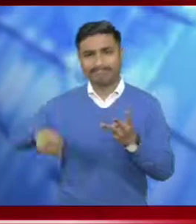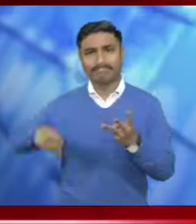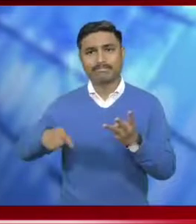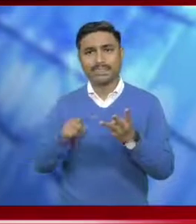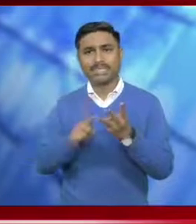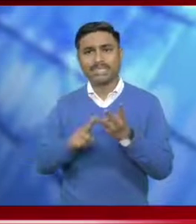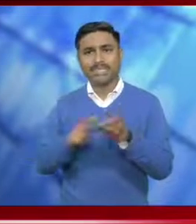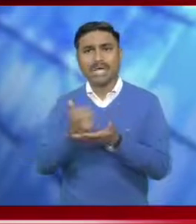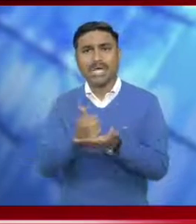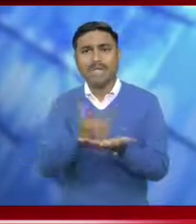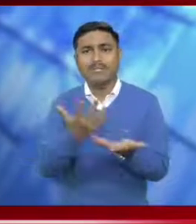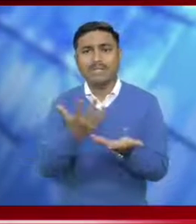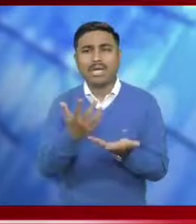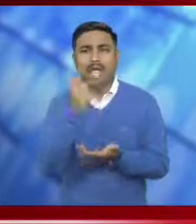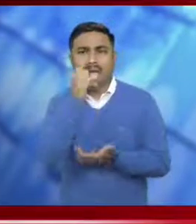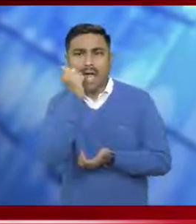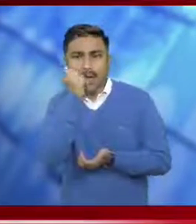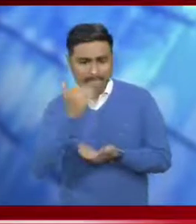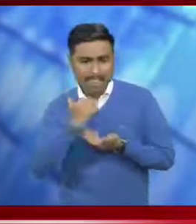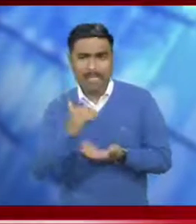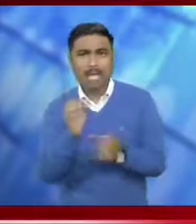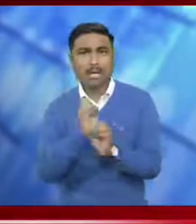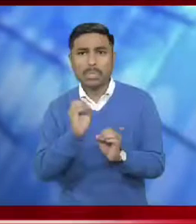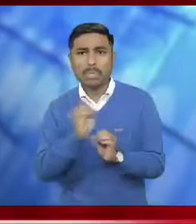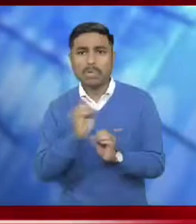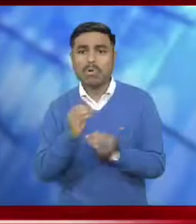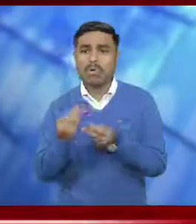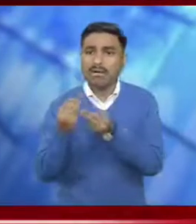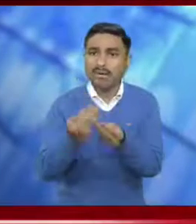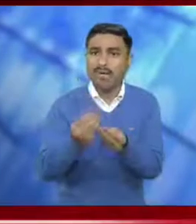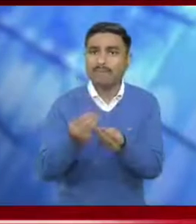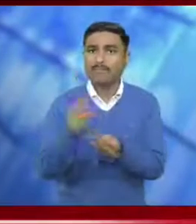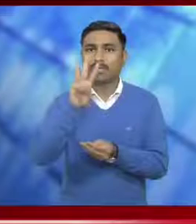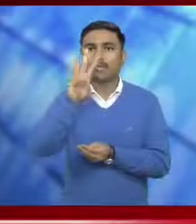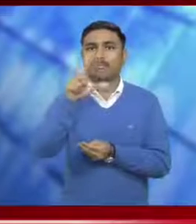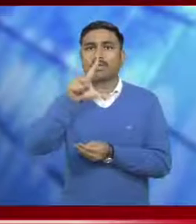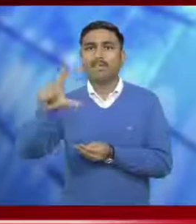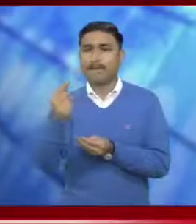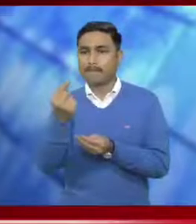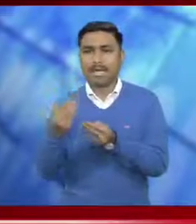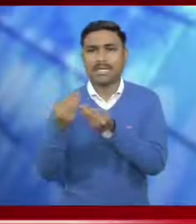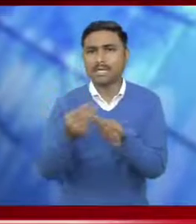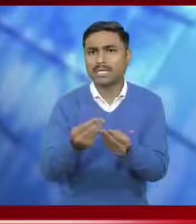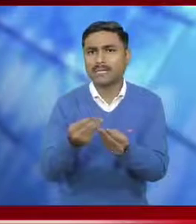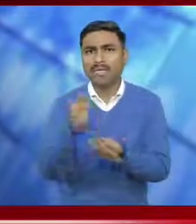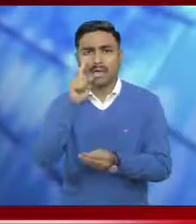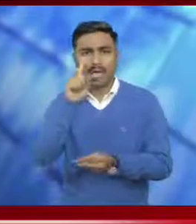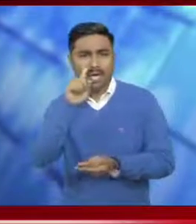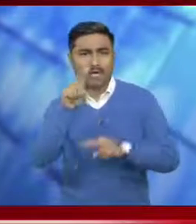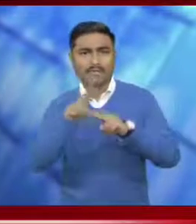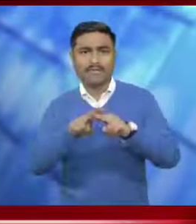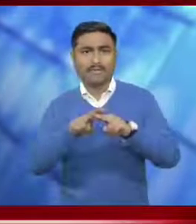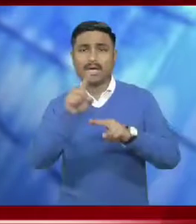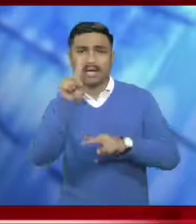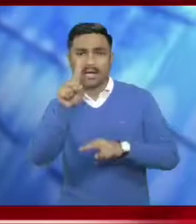Chief Minister Rupreem Singh Tamang announced Vatsalya Scheme to a childless mother for in